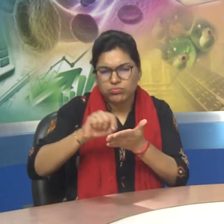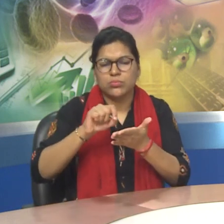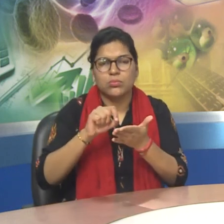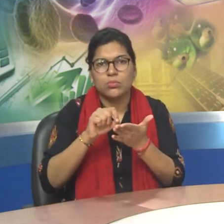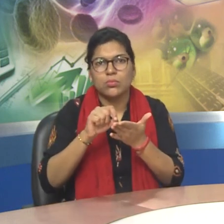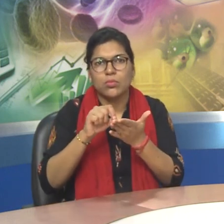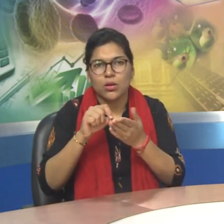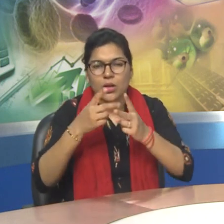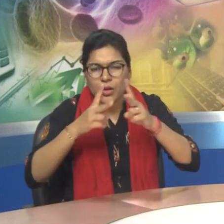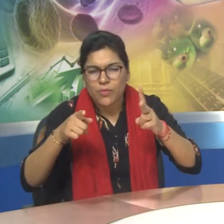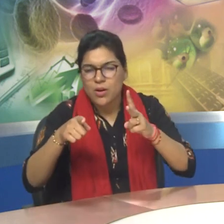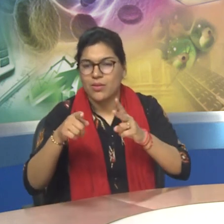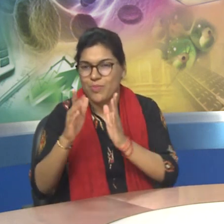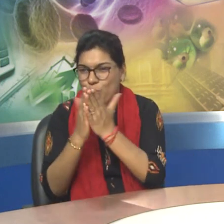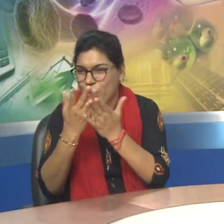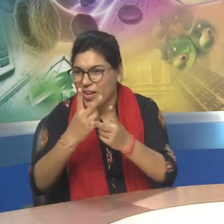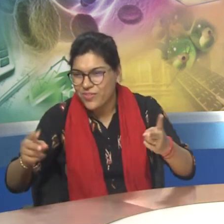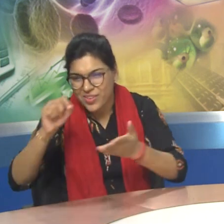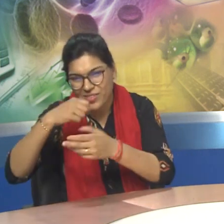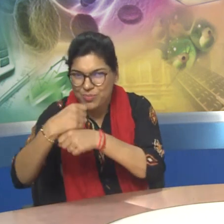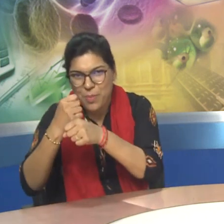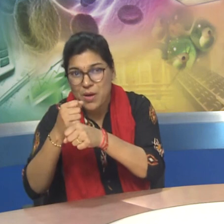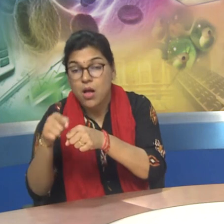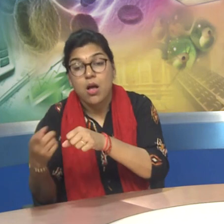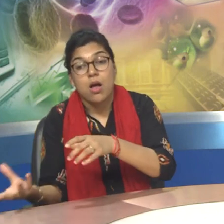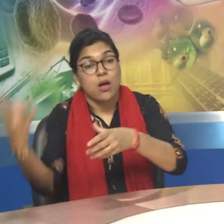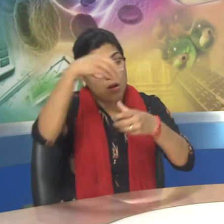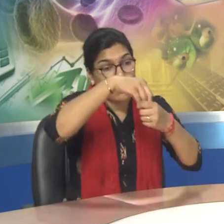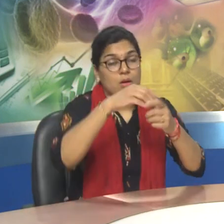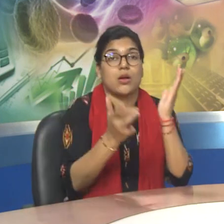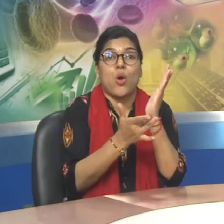published and distributed via electronic networks. endpoints. E